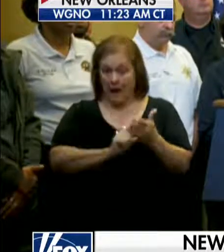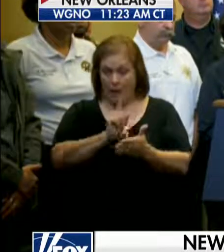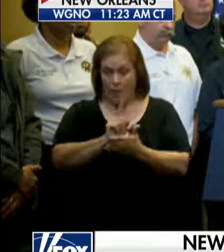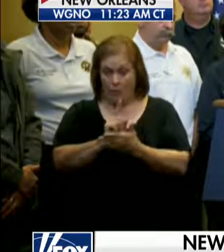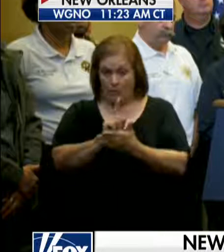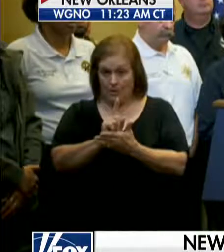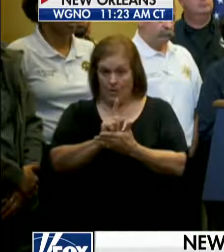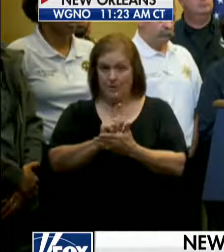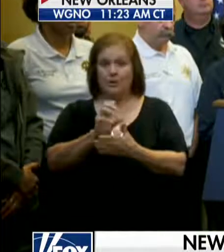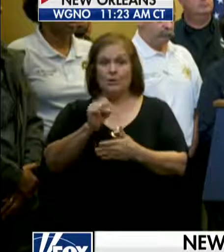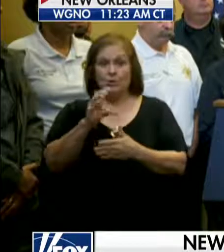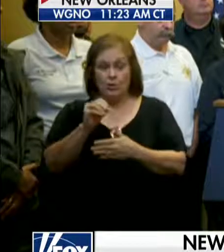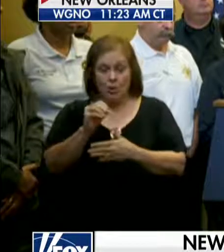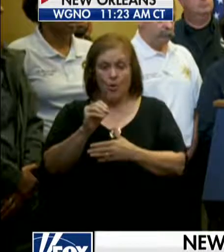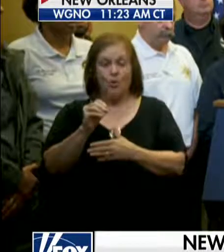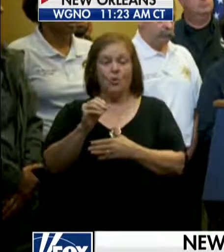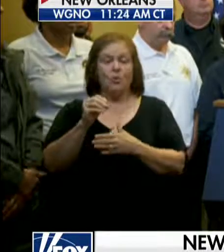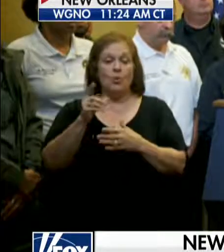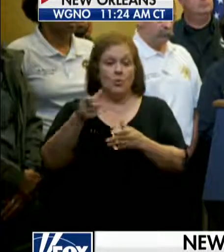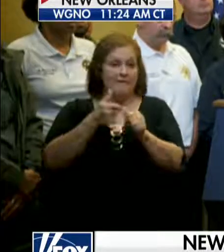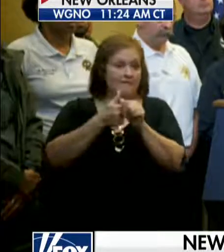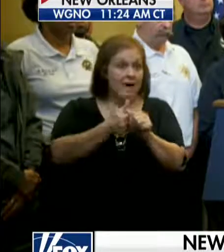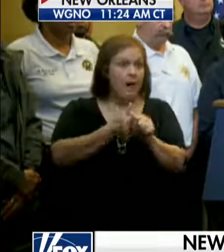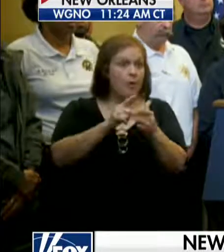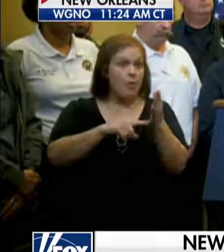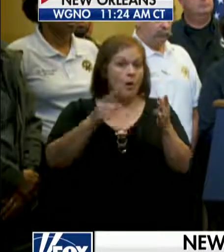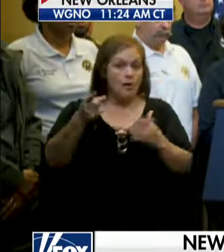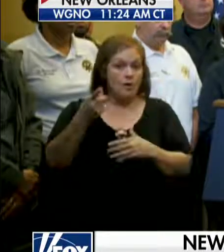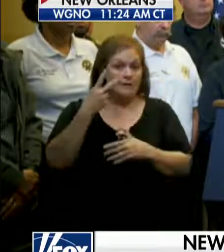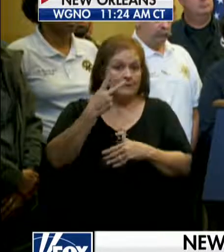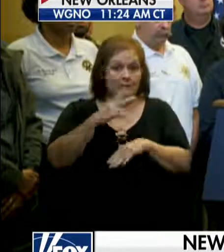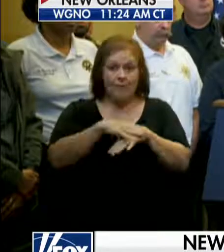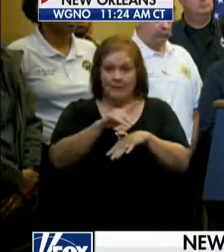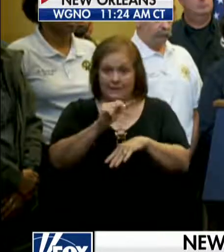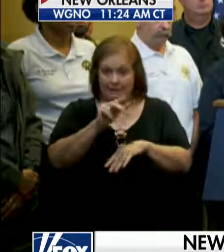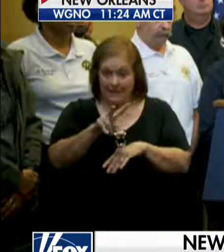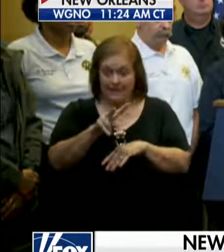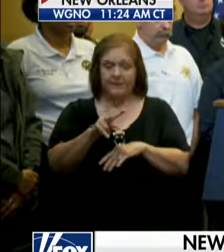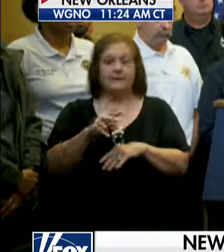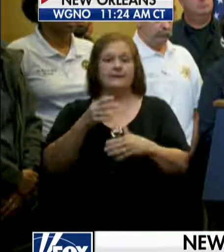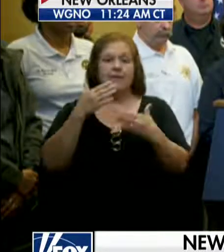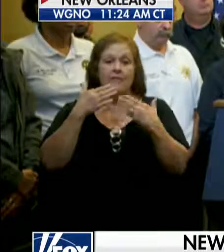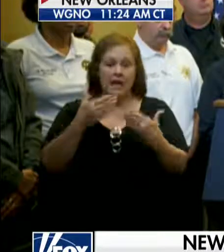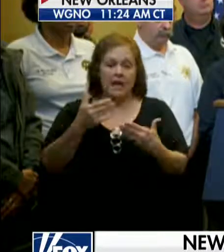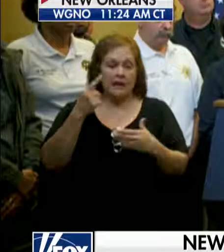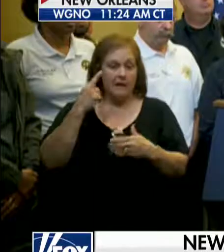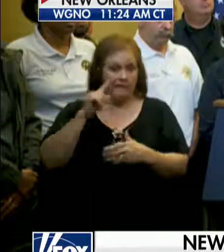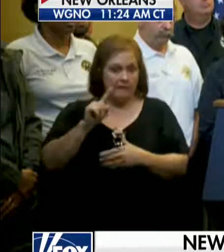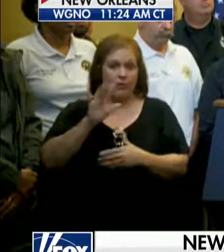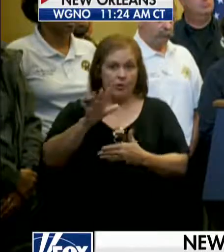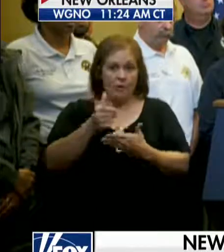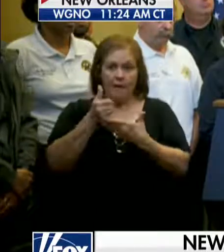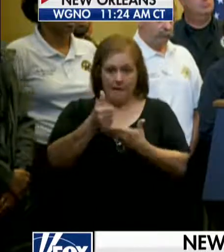guidance that you're hearing this morning. And, again, thank you for your contribution to this great city.